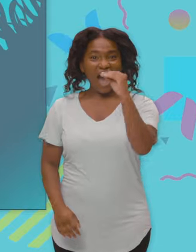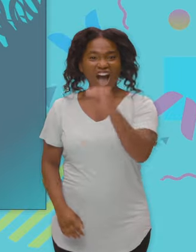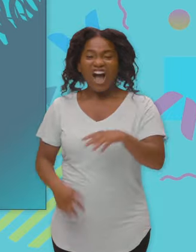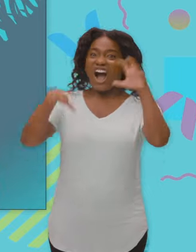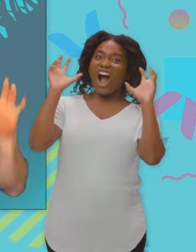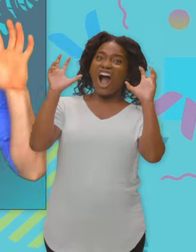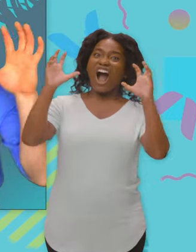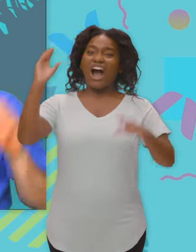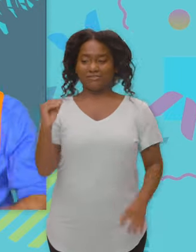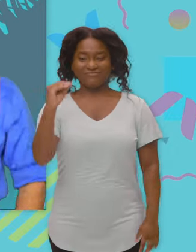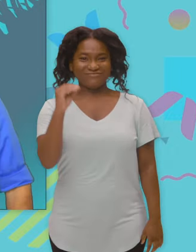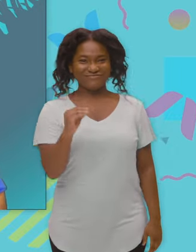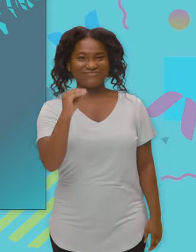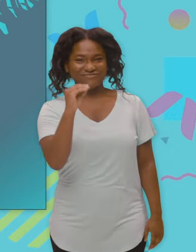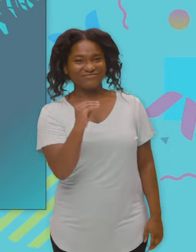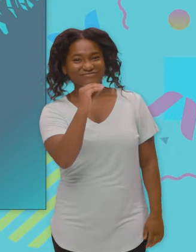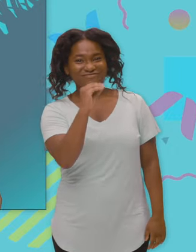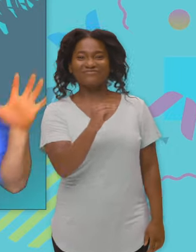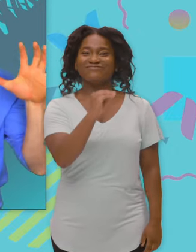Dinosaur, roar! Dinosaur, roar!